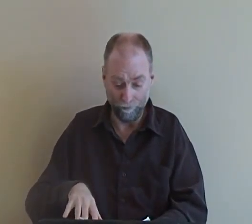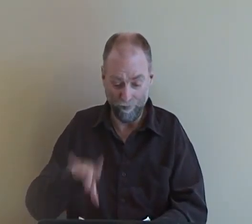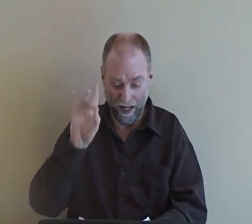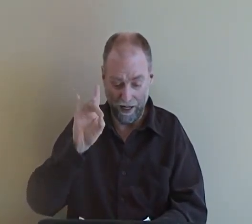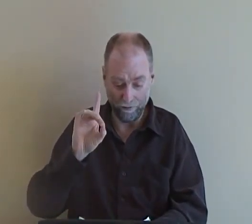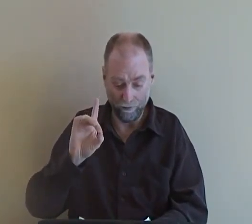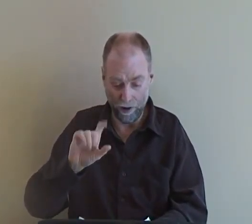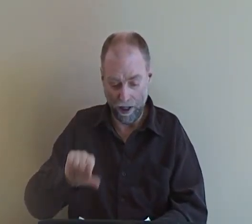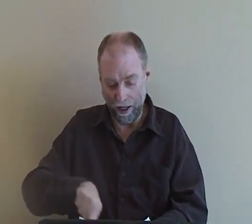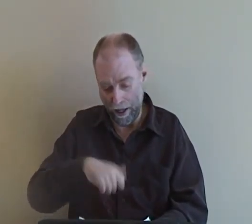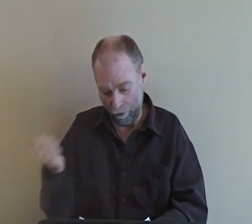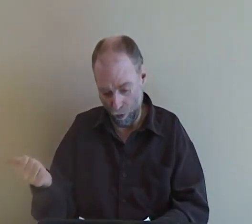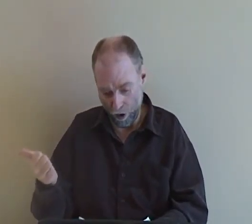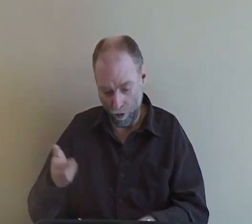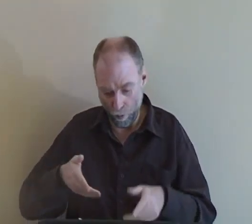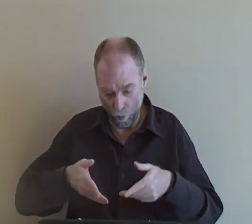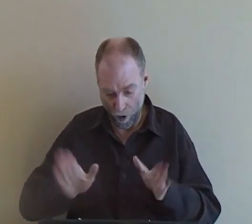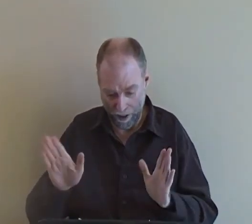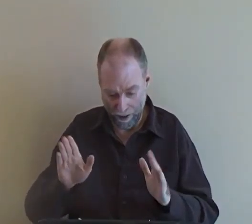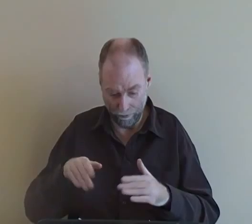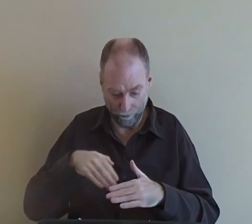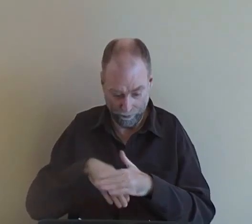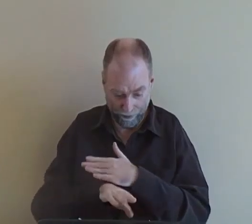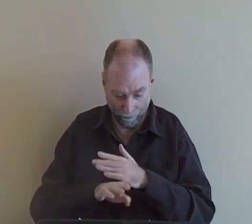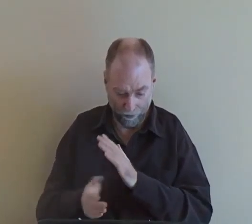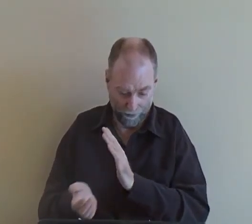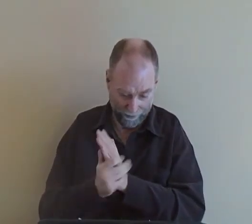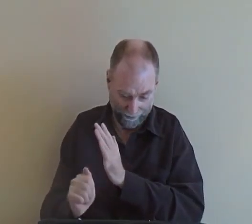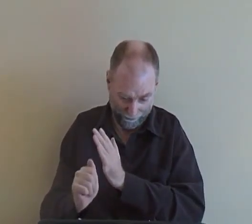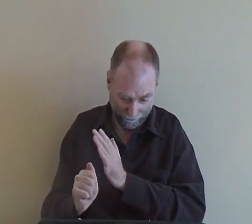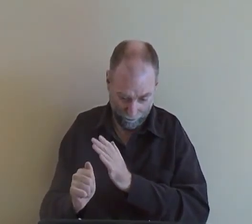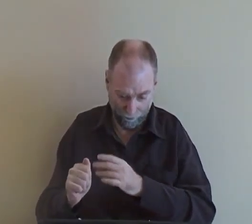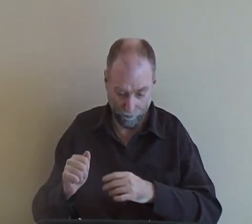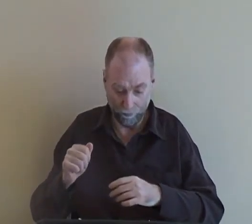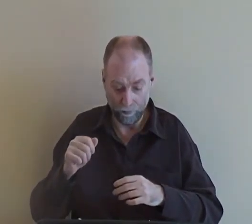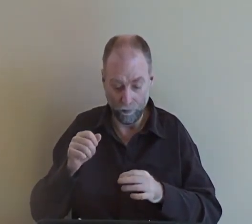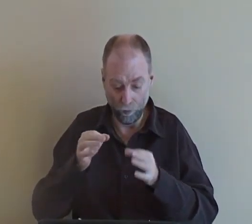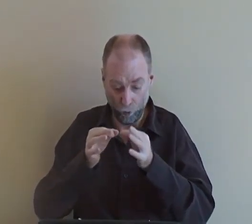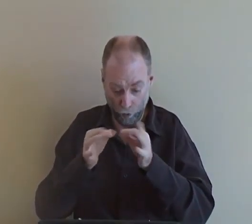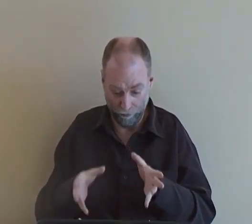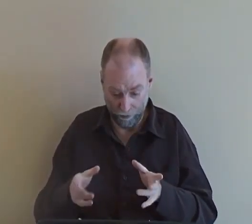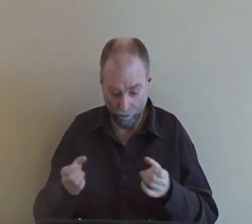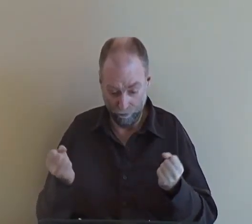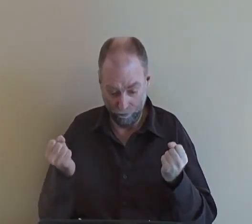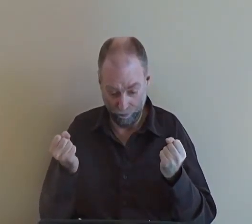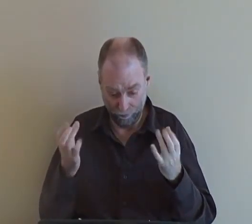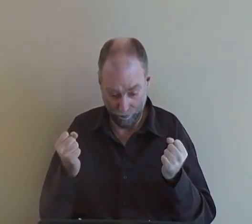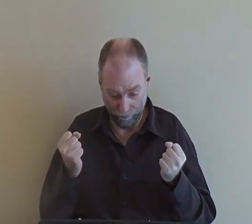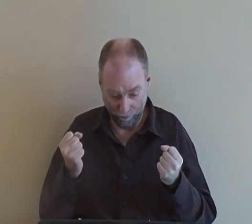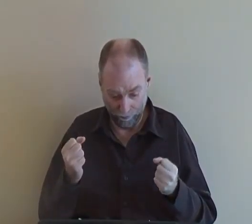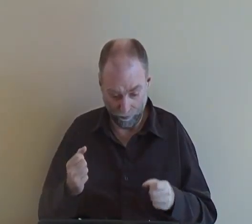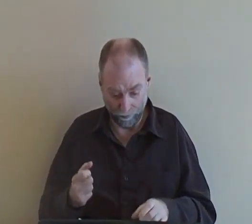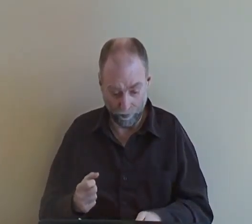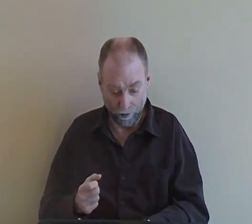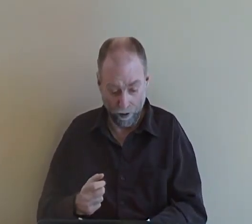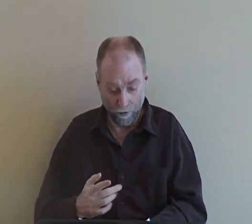find another way to assess the skills of interpreters or signers.